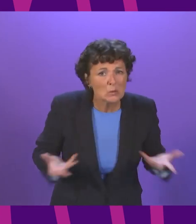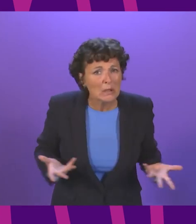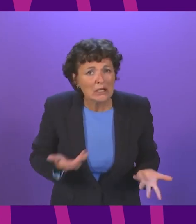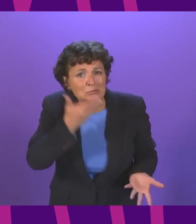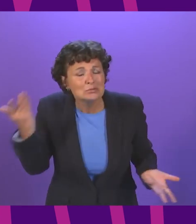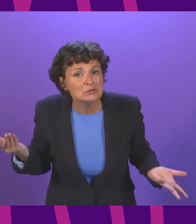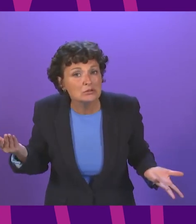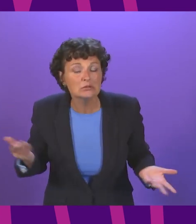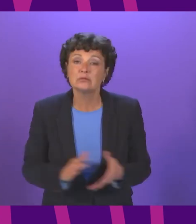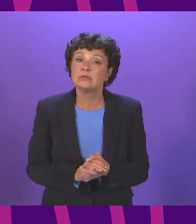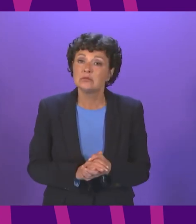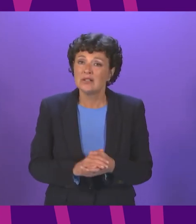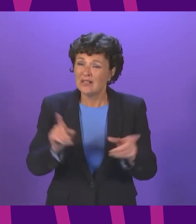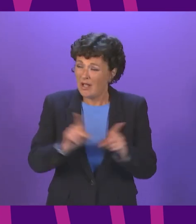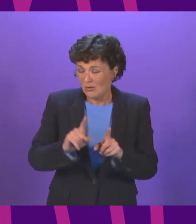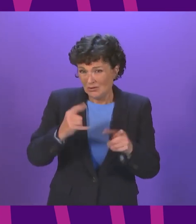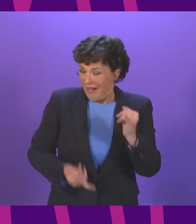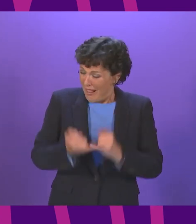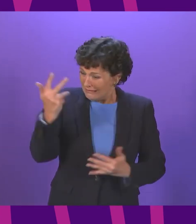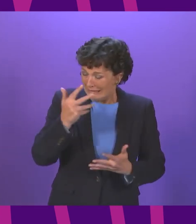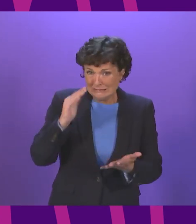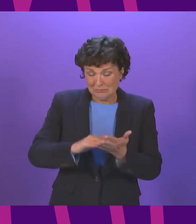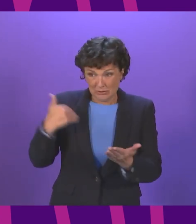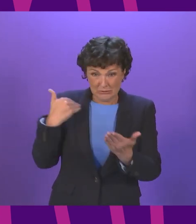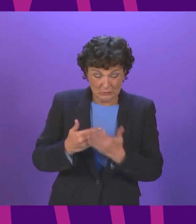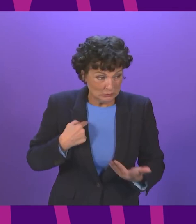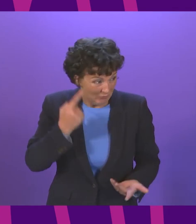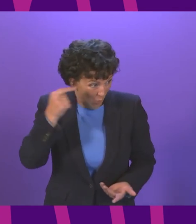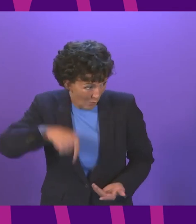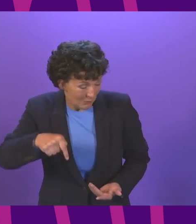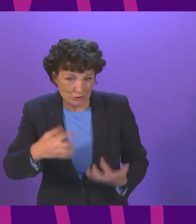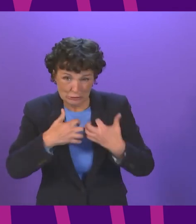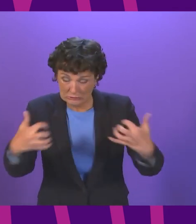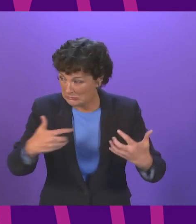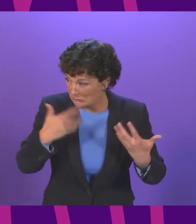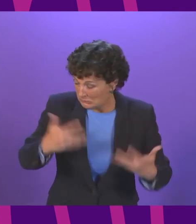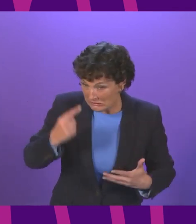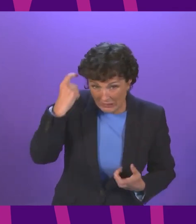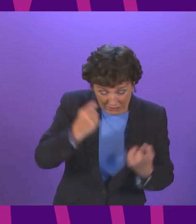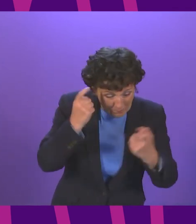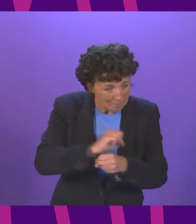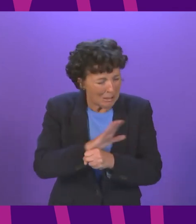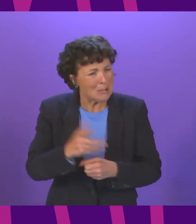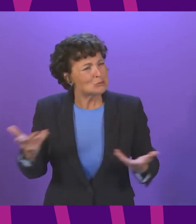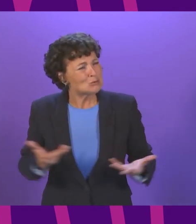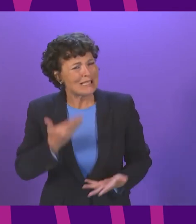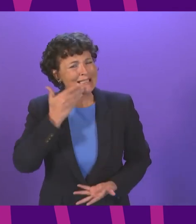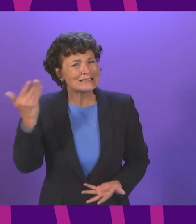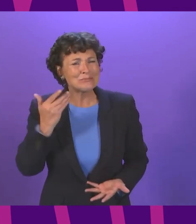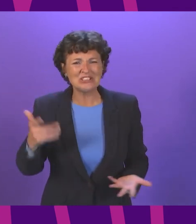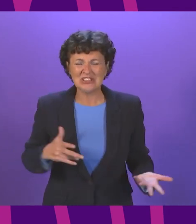they have been at the forefront of all of our minds these past 18 months we have all been in this chamber throughout this process but today's speech was